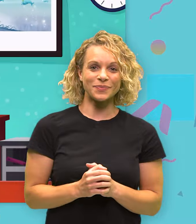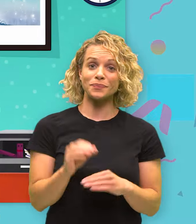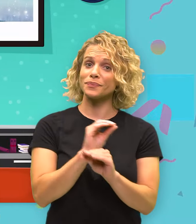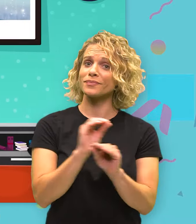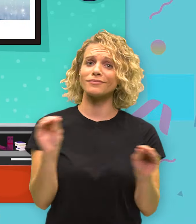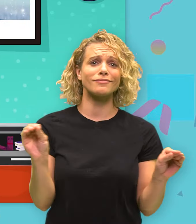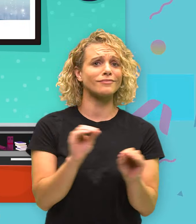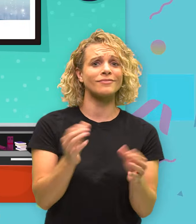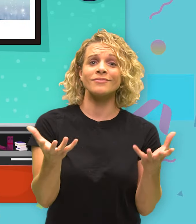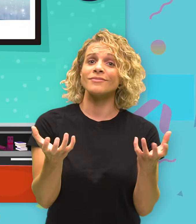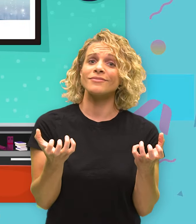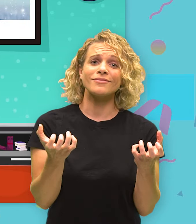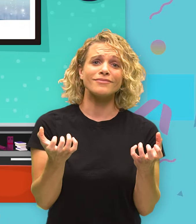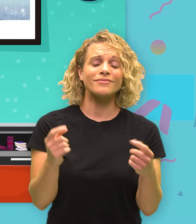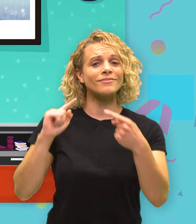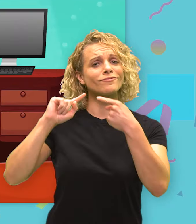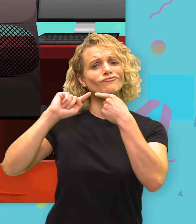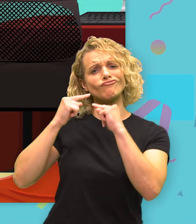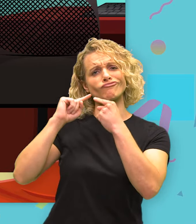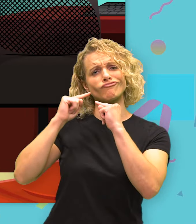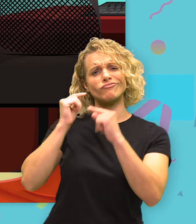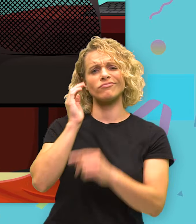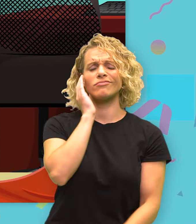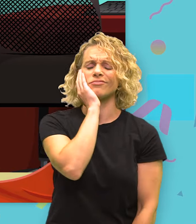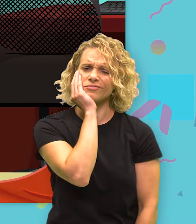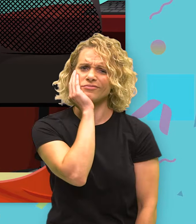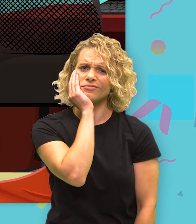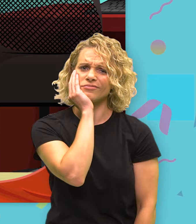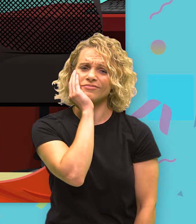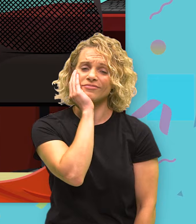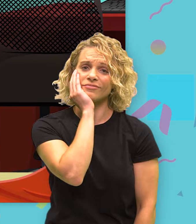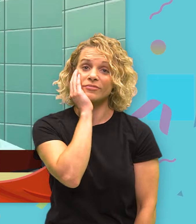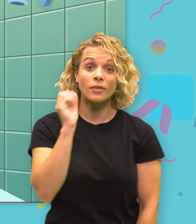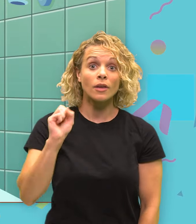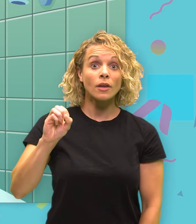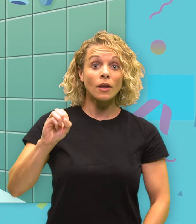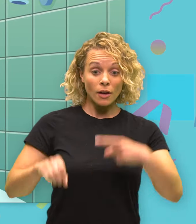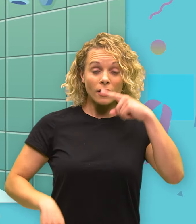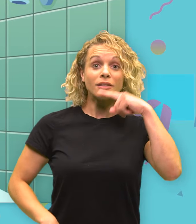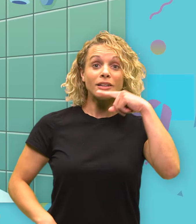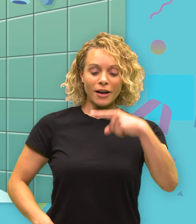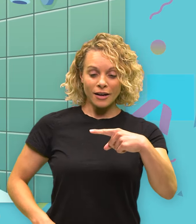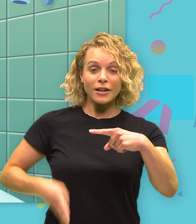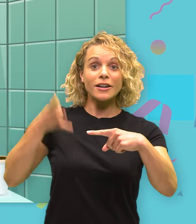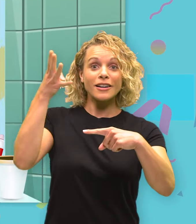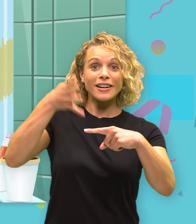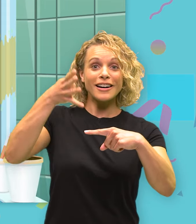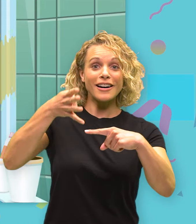Nobody wants a toothache. So wet your toothbrush and get